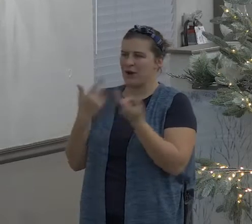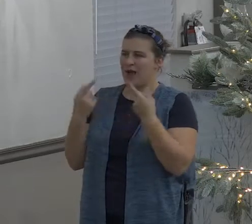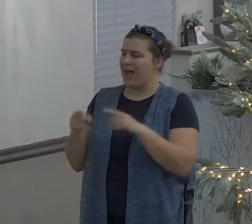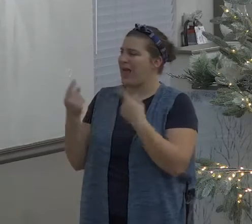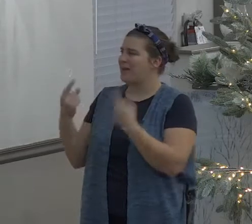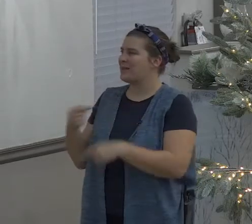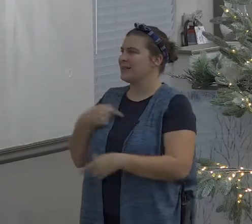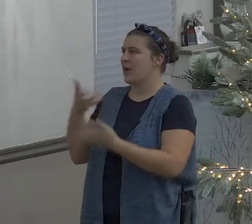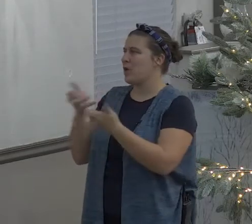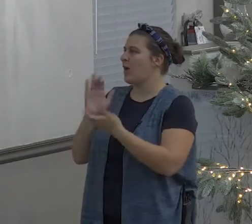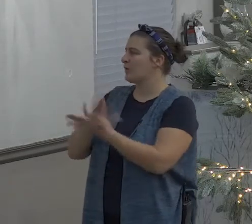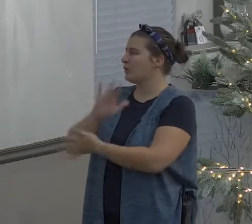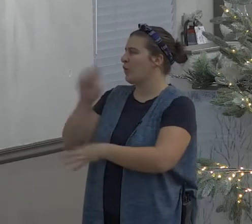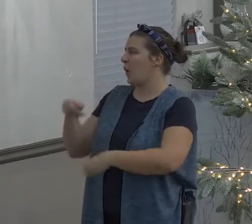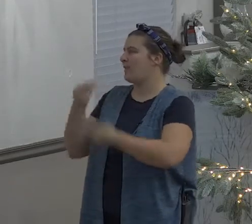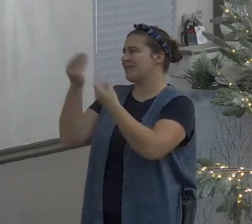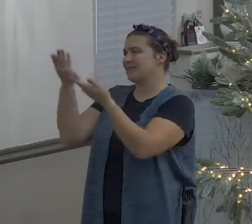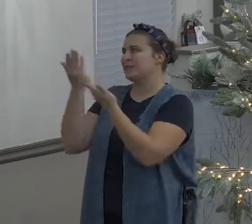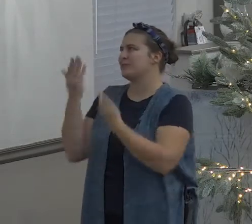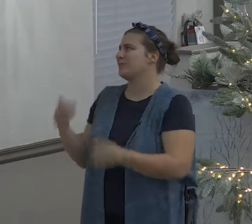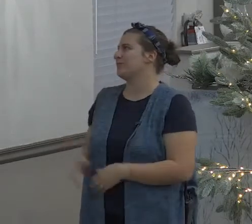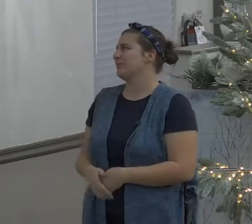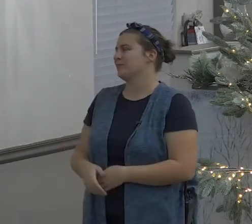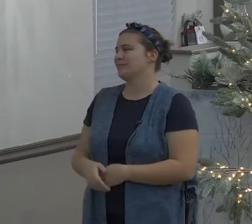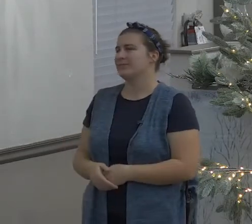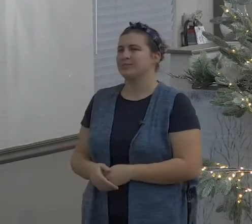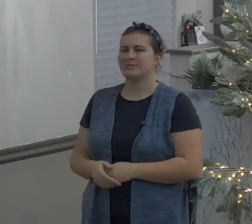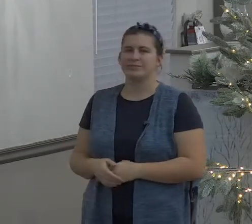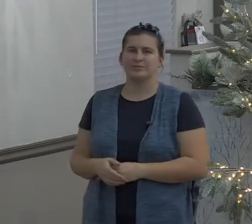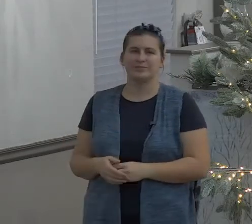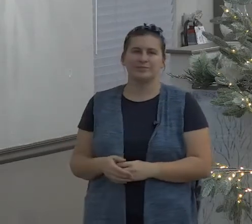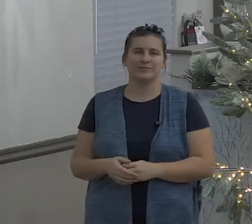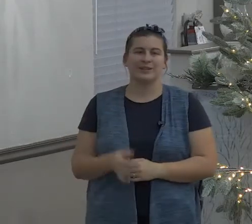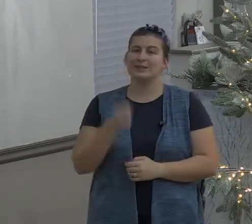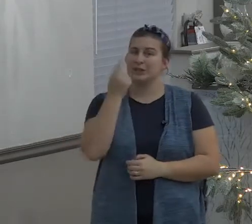I want to glorify you in life like Paul said and I want to glorify you in death